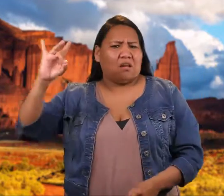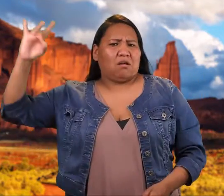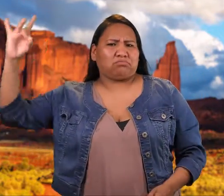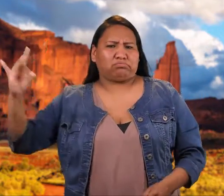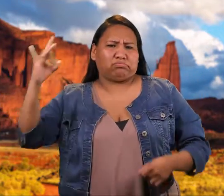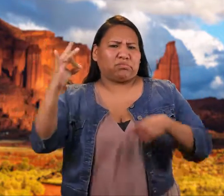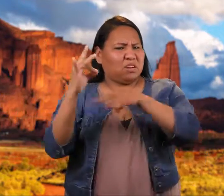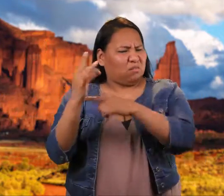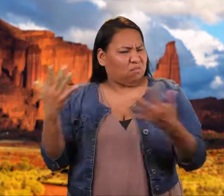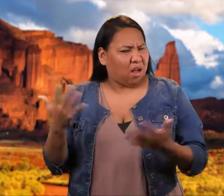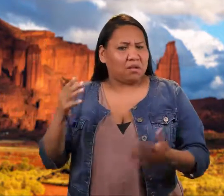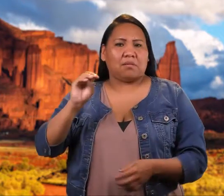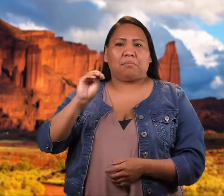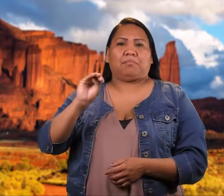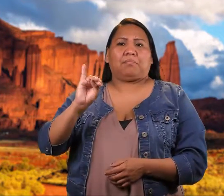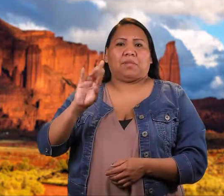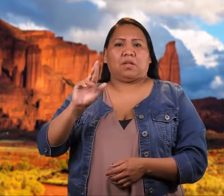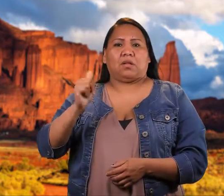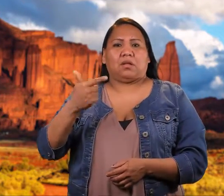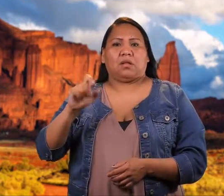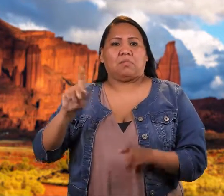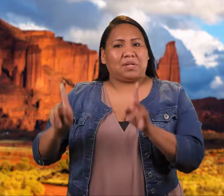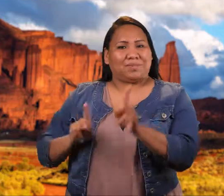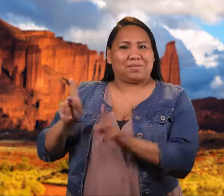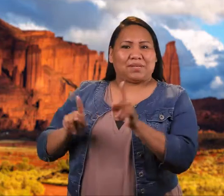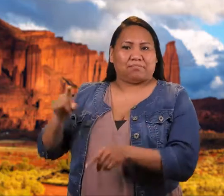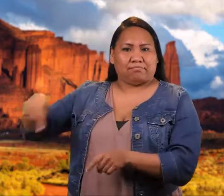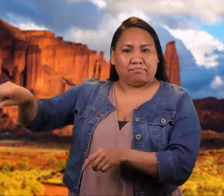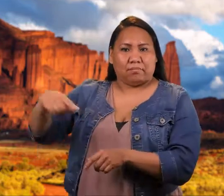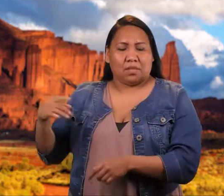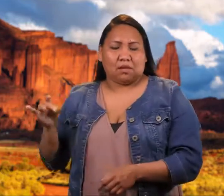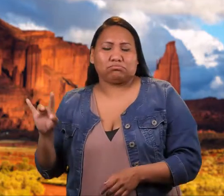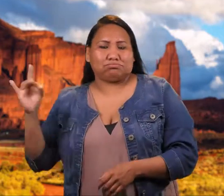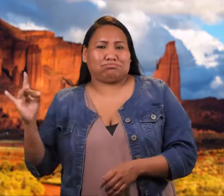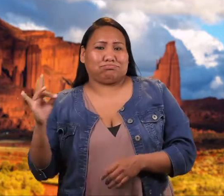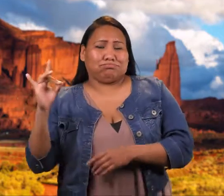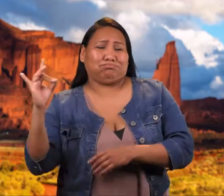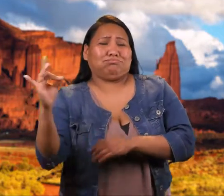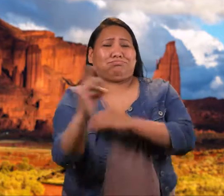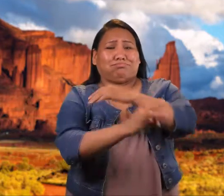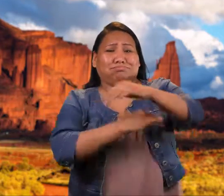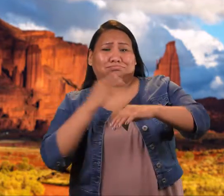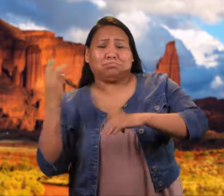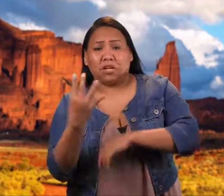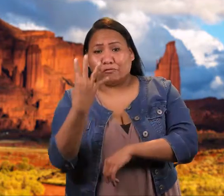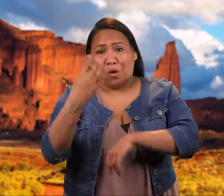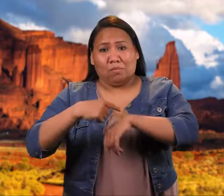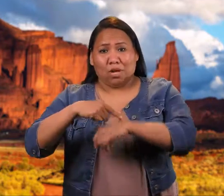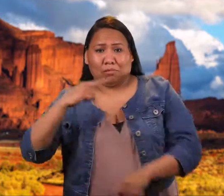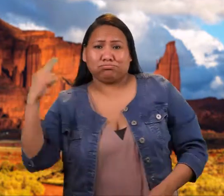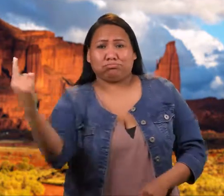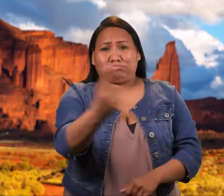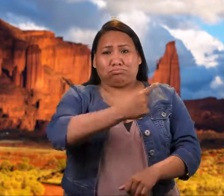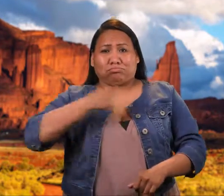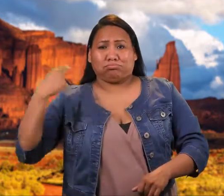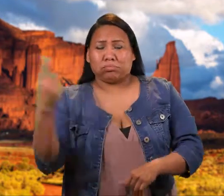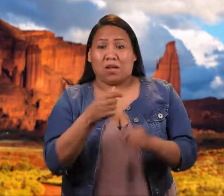While the wind was blowing, eight of the mirage people came and walked around the objects on the ground four